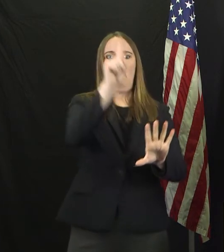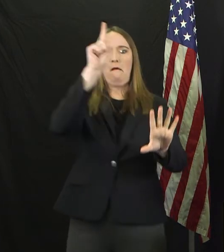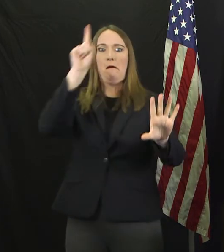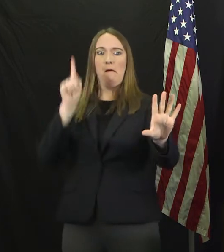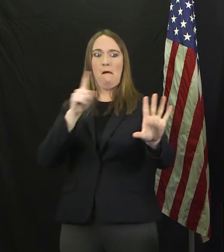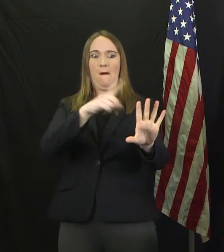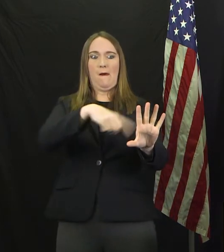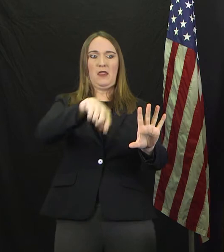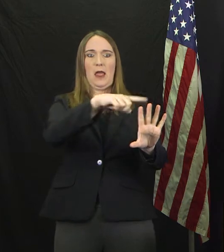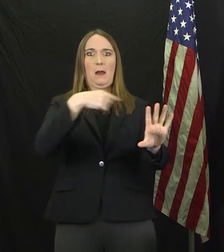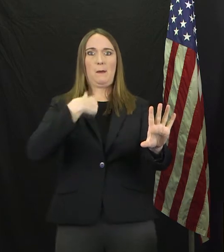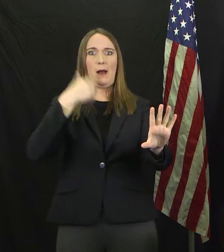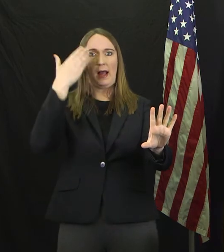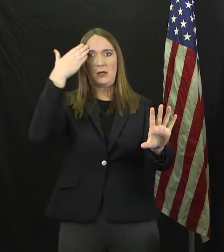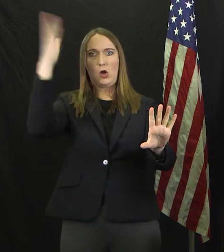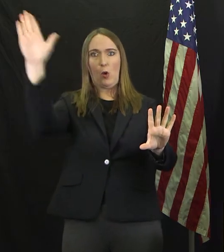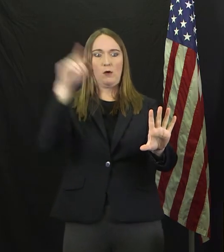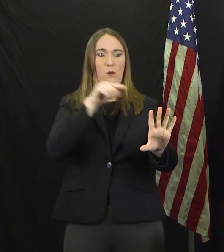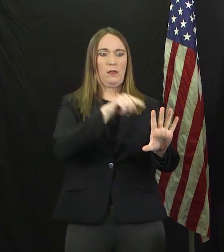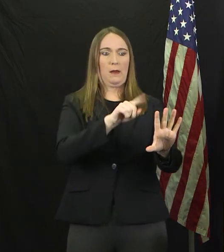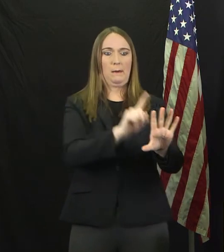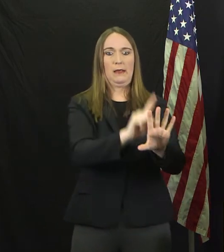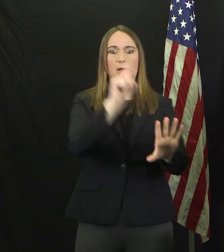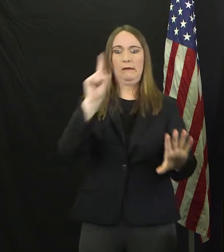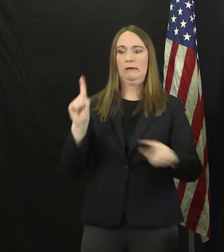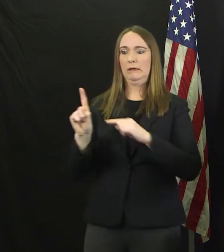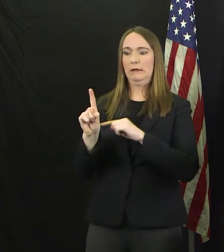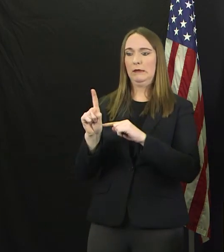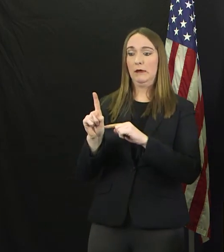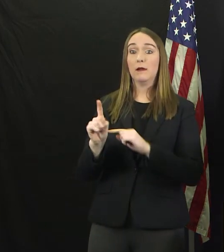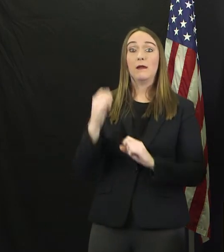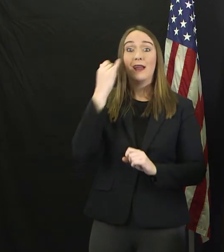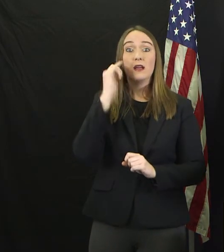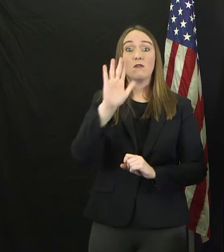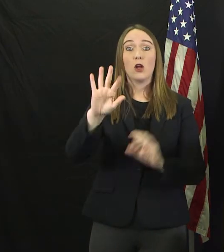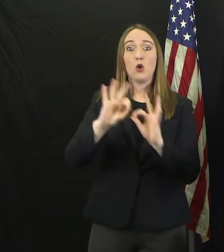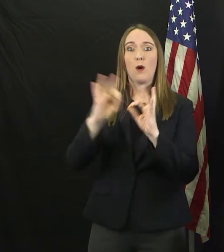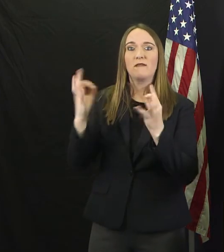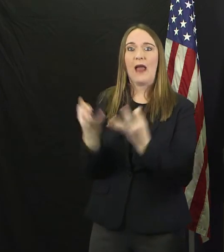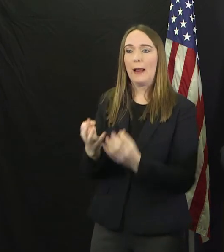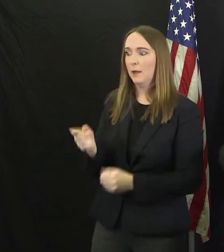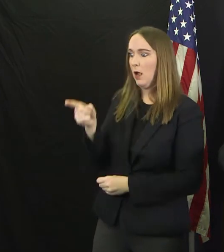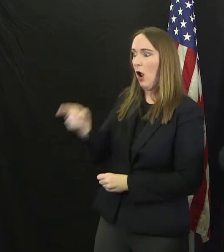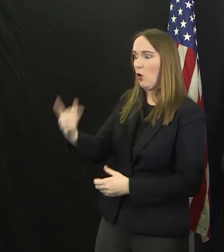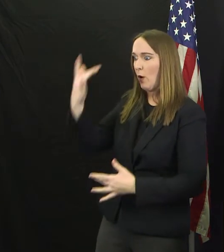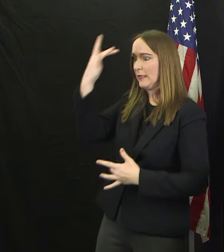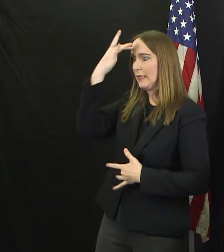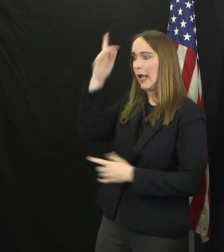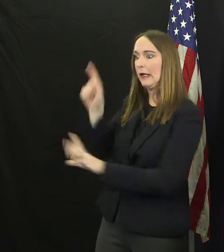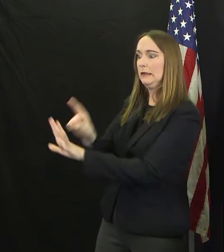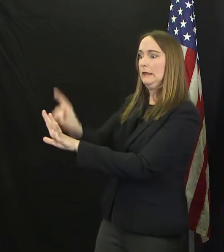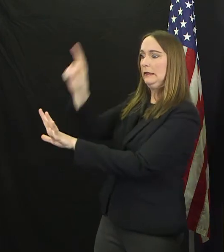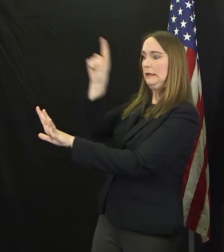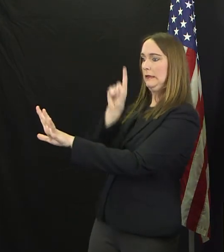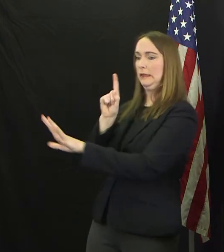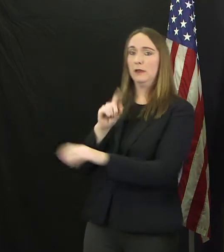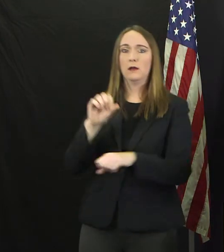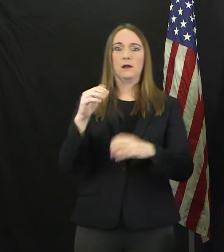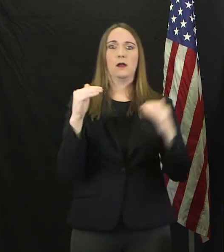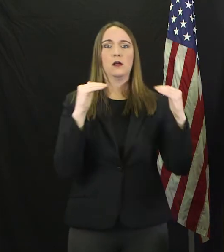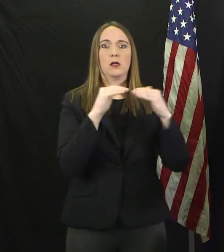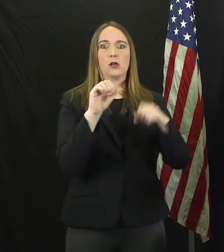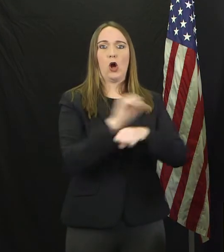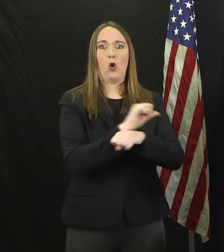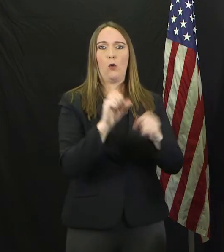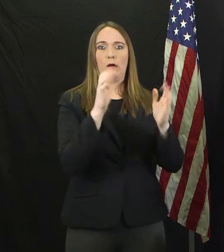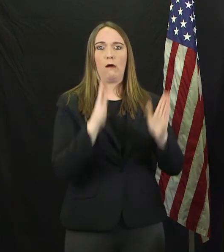that you do to isolate yourself from sick family members, sick co-workers, the less risk there is to you